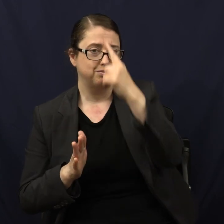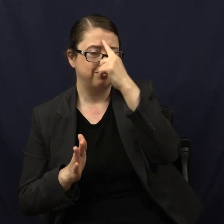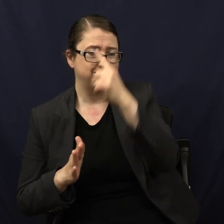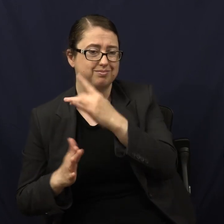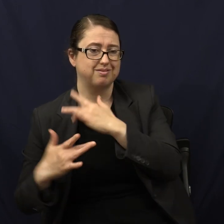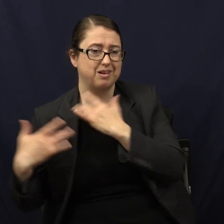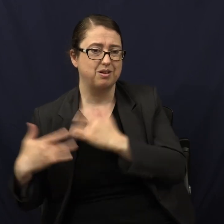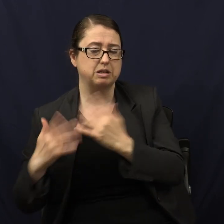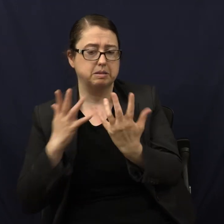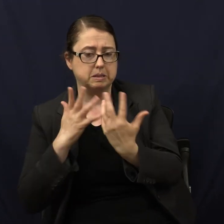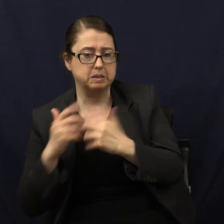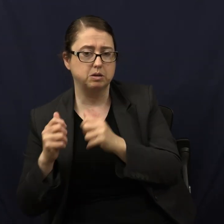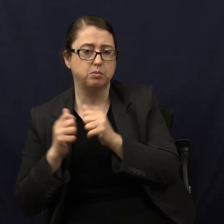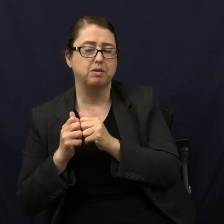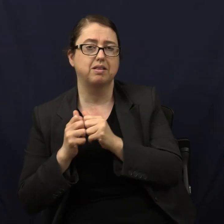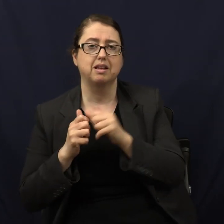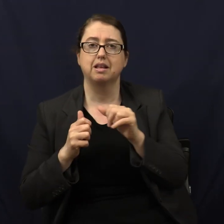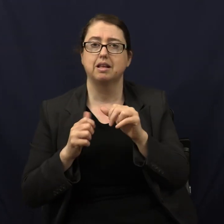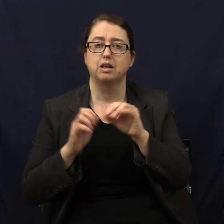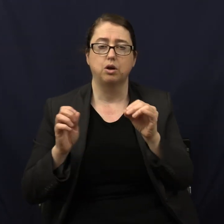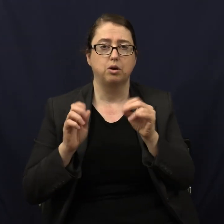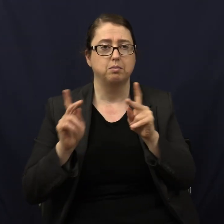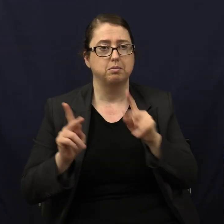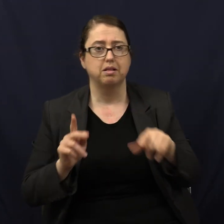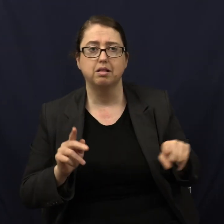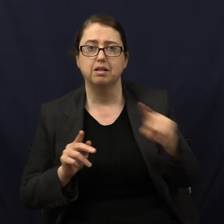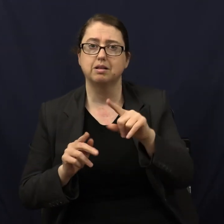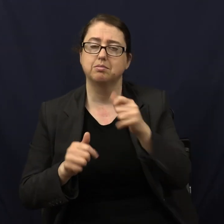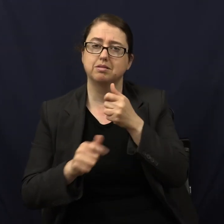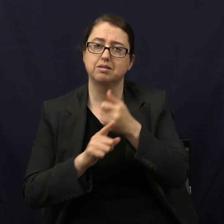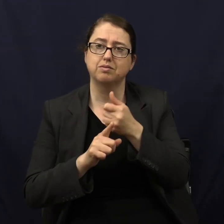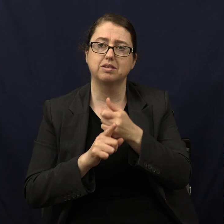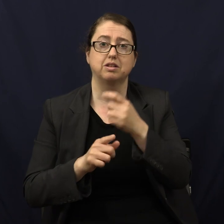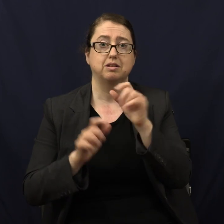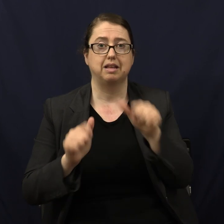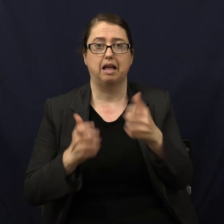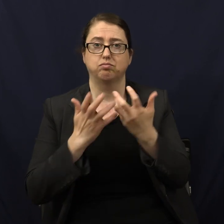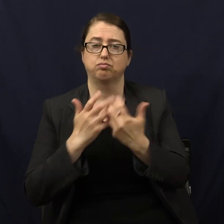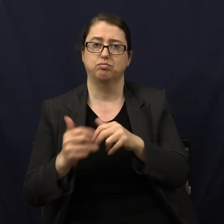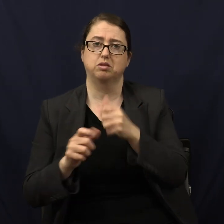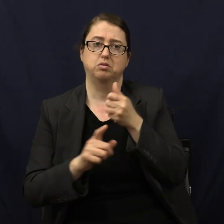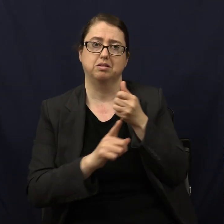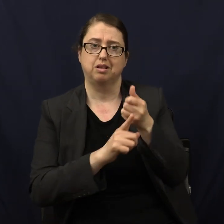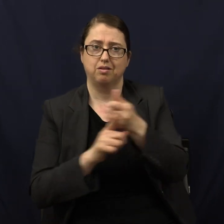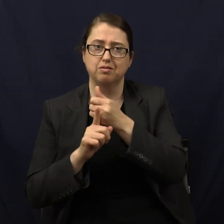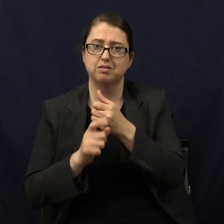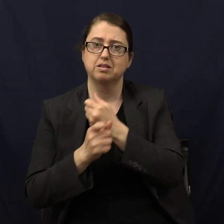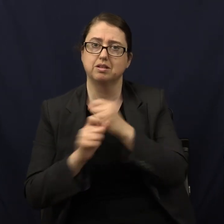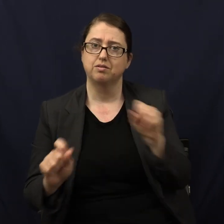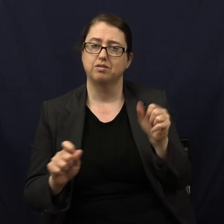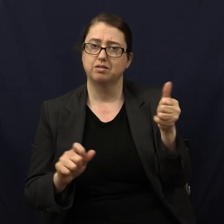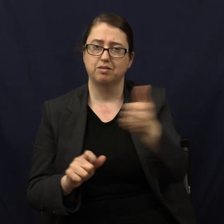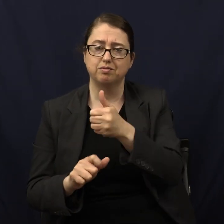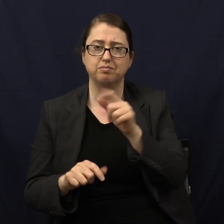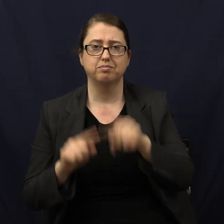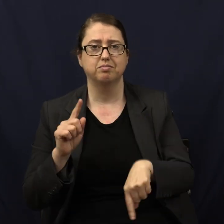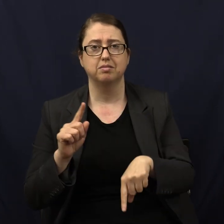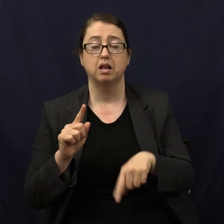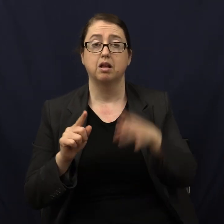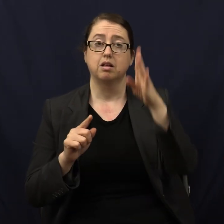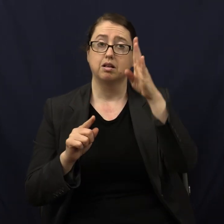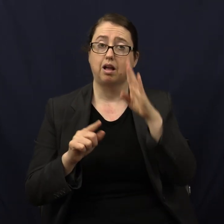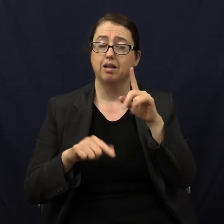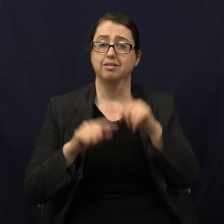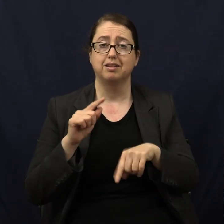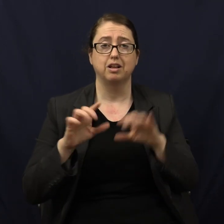harmony with the divine forces. No man can of himself work out his own salvation. We can't do it, right? But God cannot do